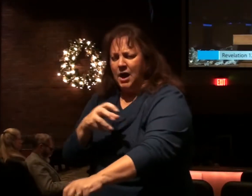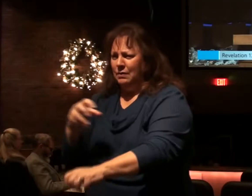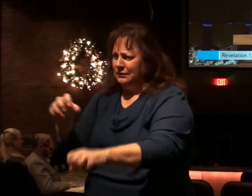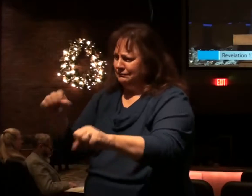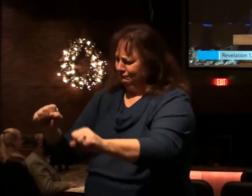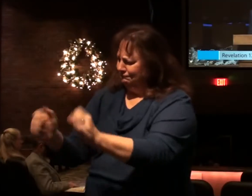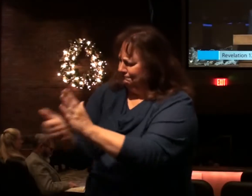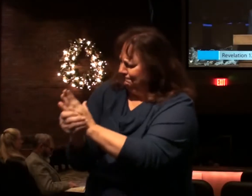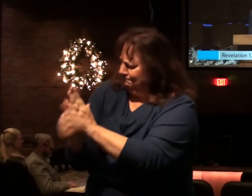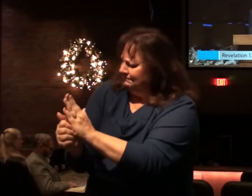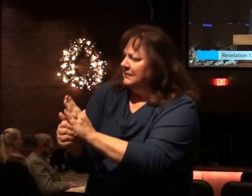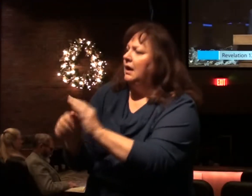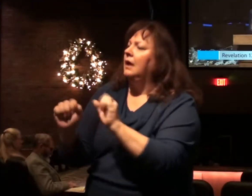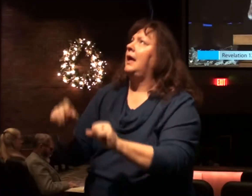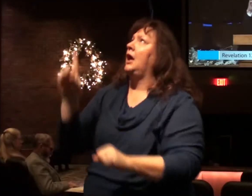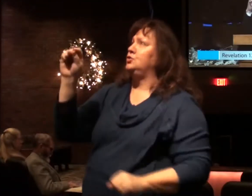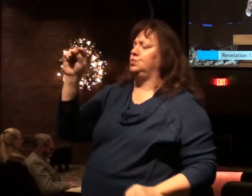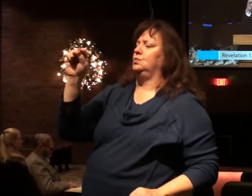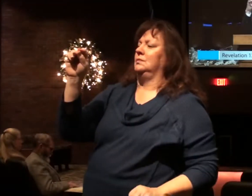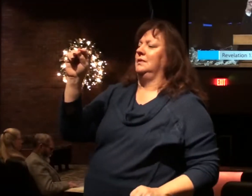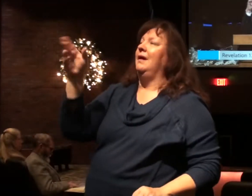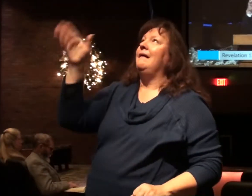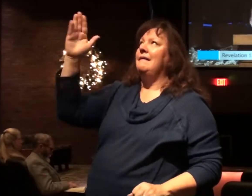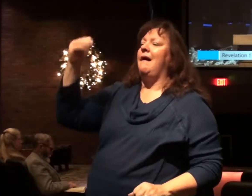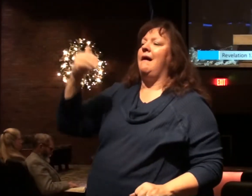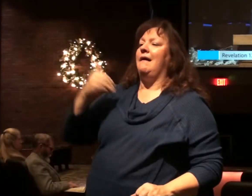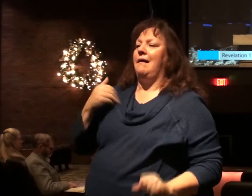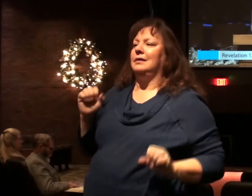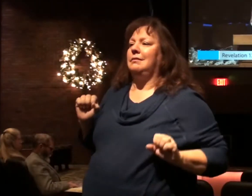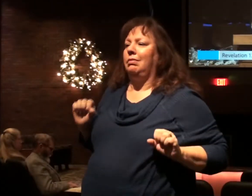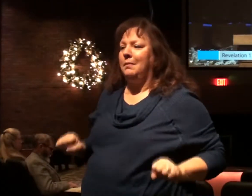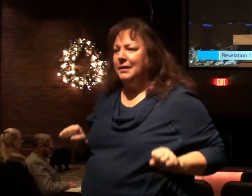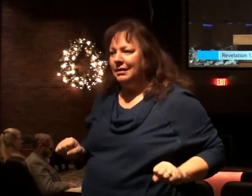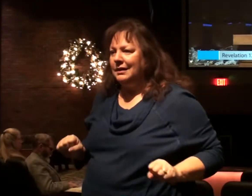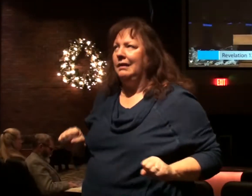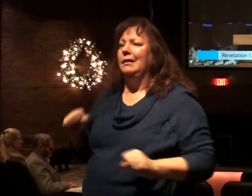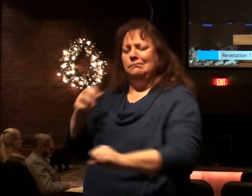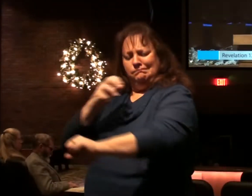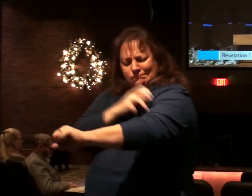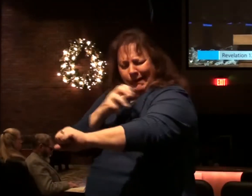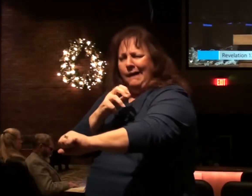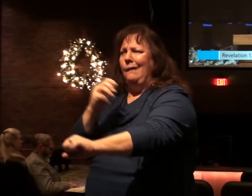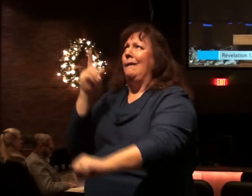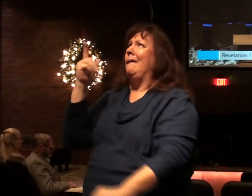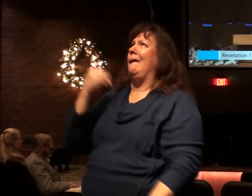to do what should be done. God has the ability and the power